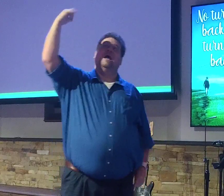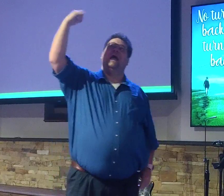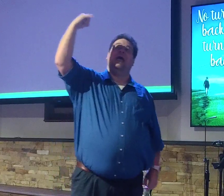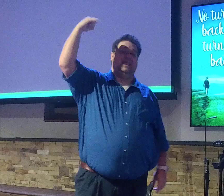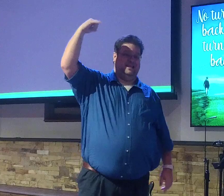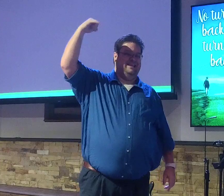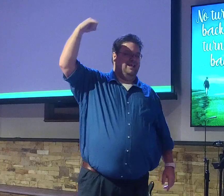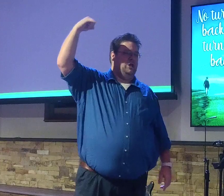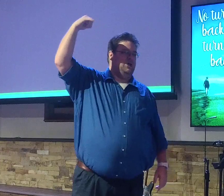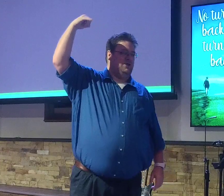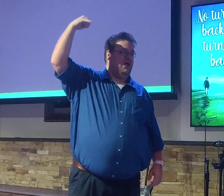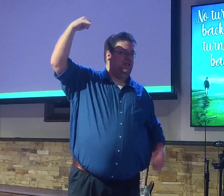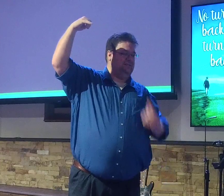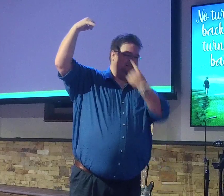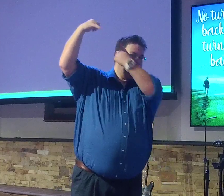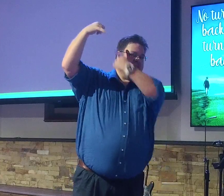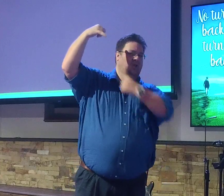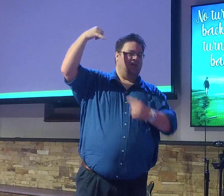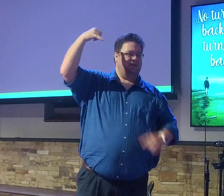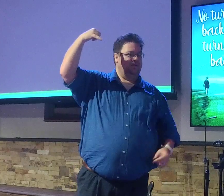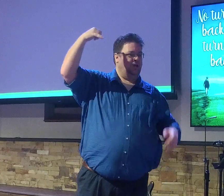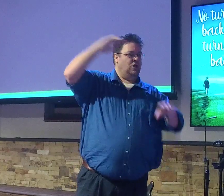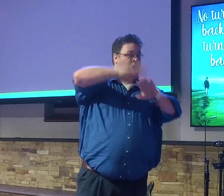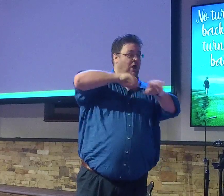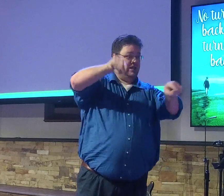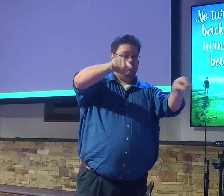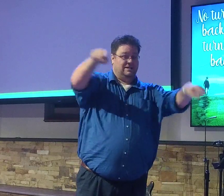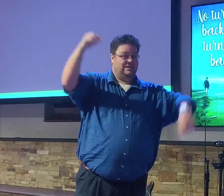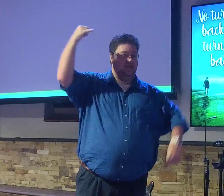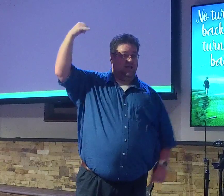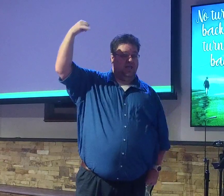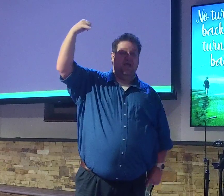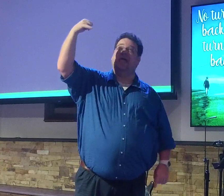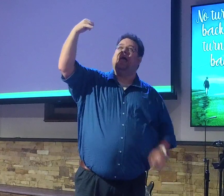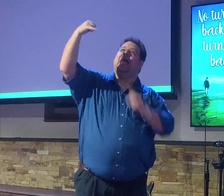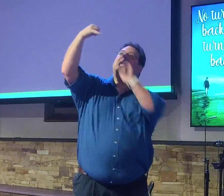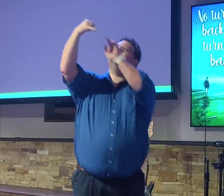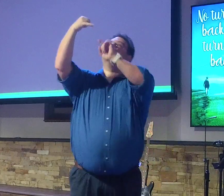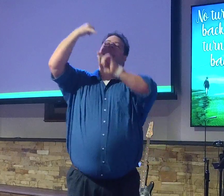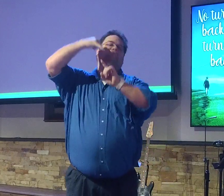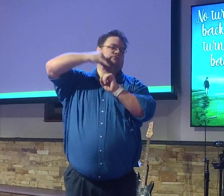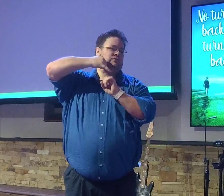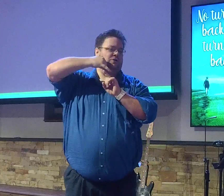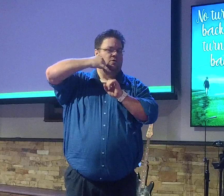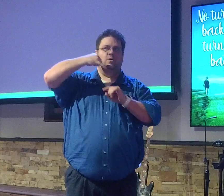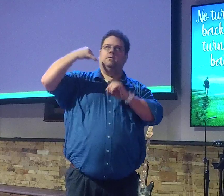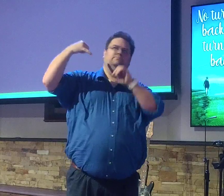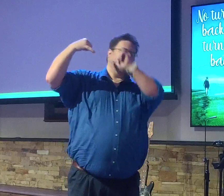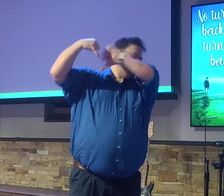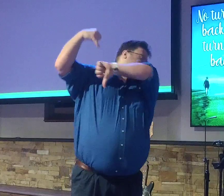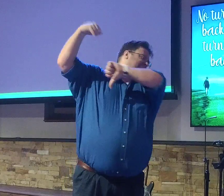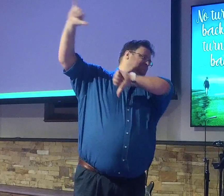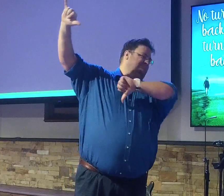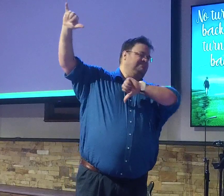He's calling. Are you going to answer or reject or silence? What are going to do? I hope you all answer that call.